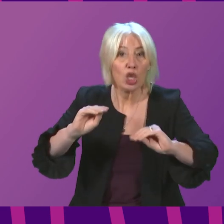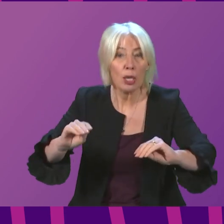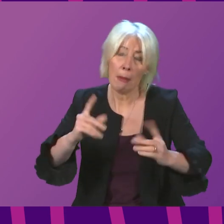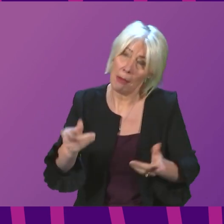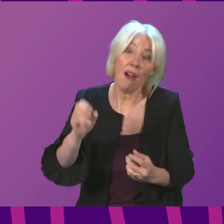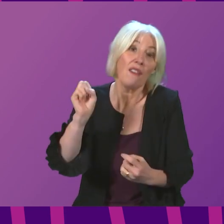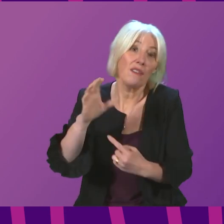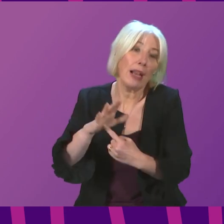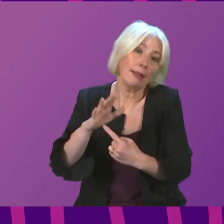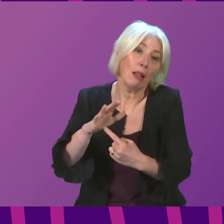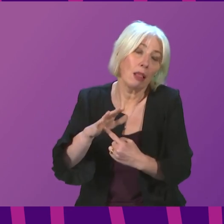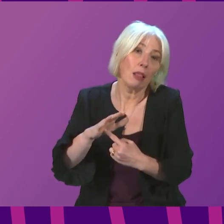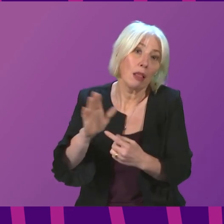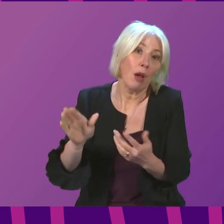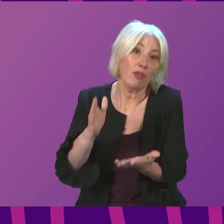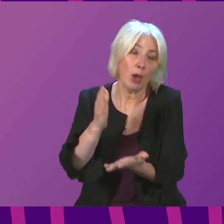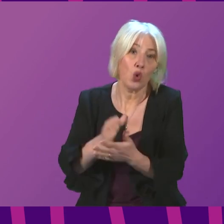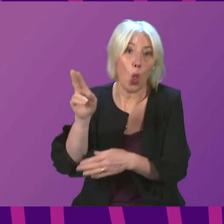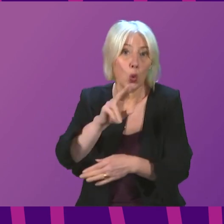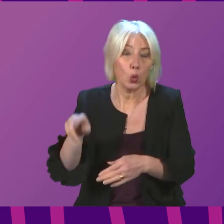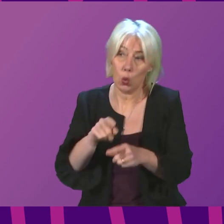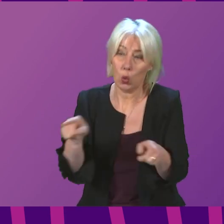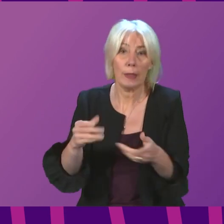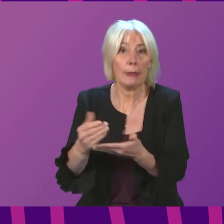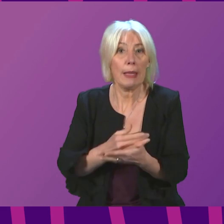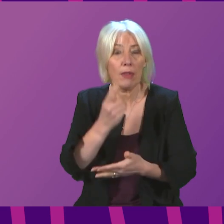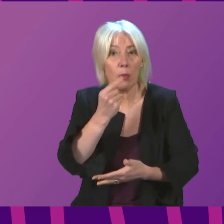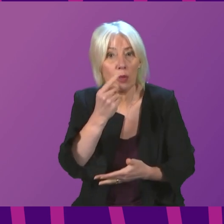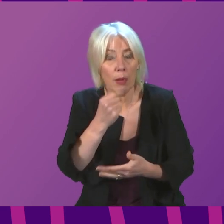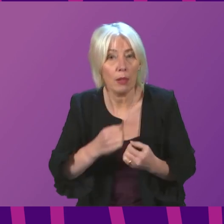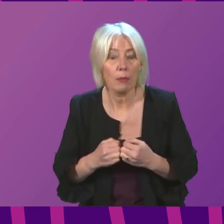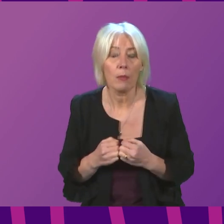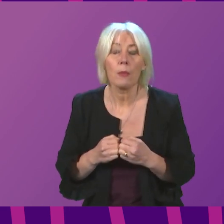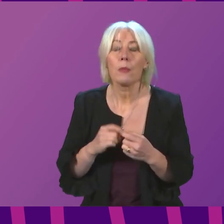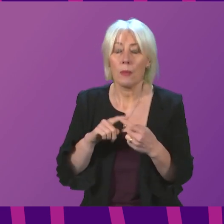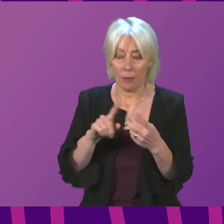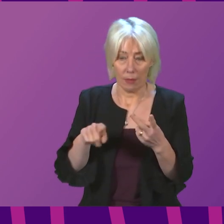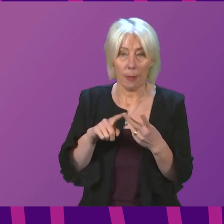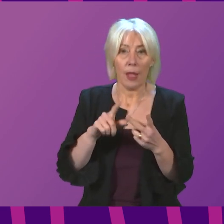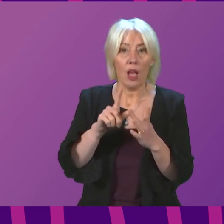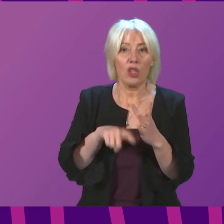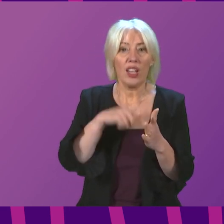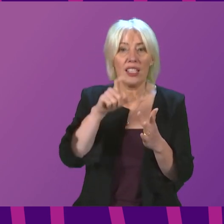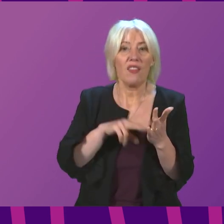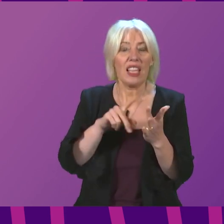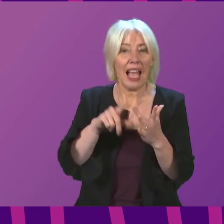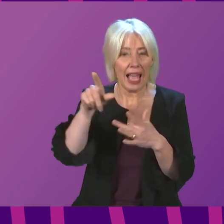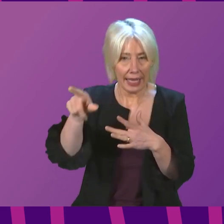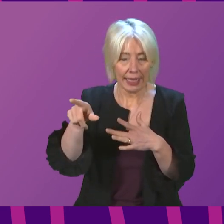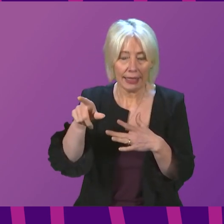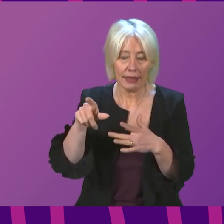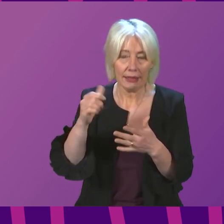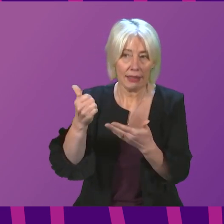vital that we, in doing so, we make sure schools are kept as safe as possible. In terms of the JCVI point, obviously,